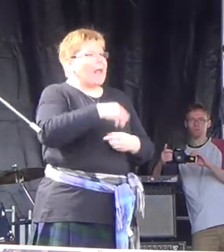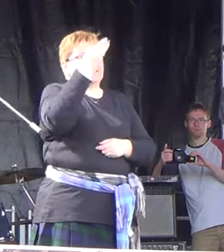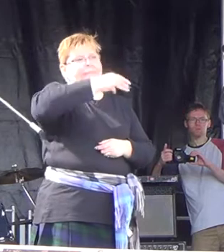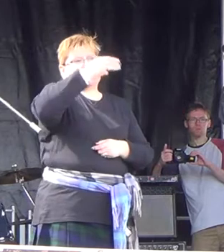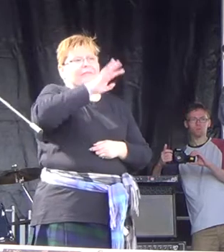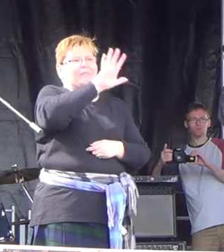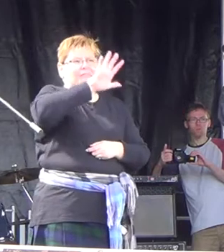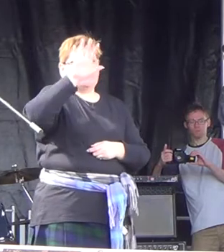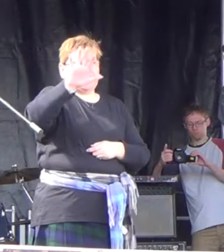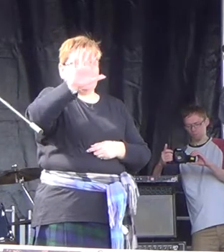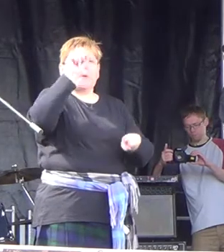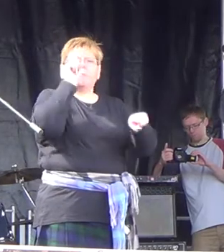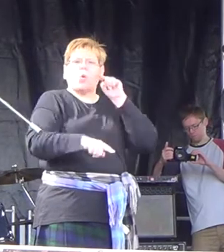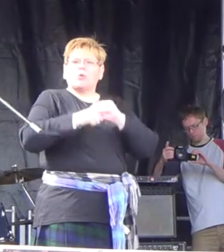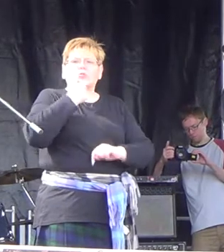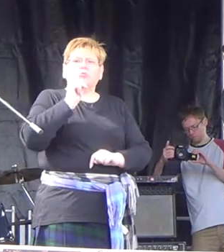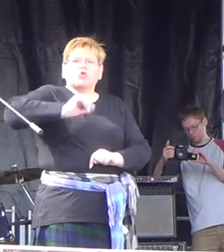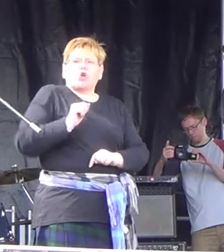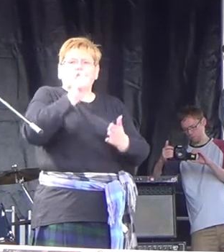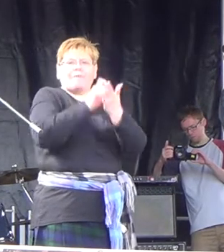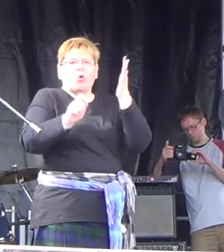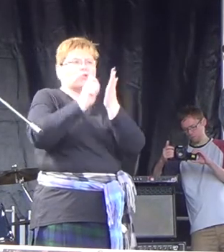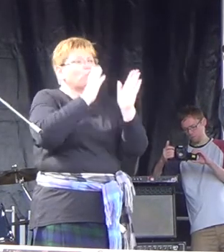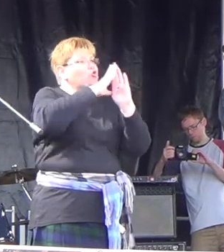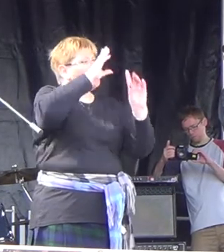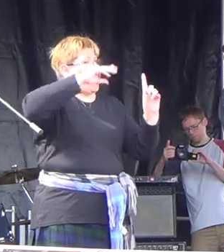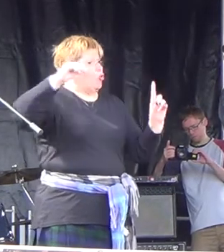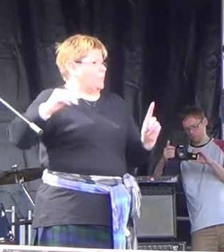the majority of people in Scotland voted Tory.